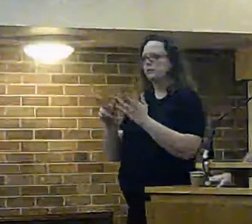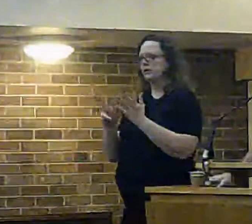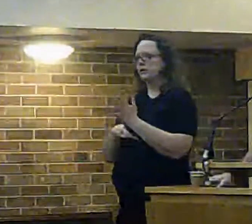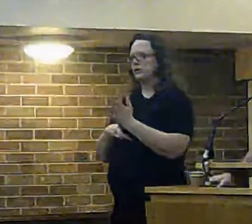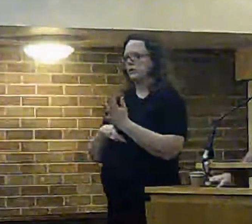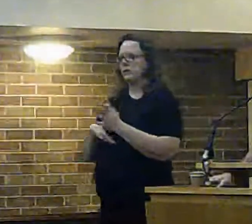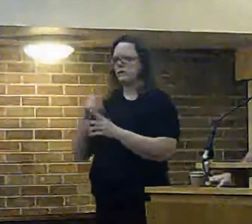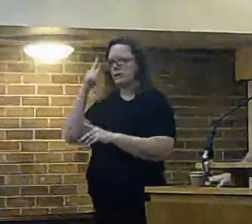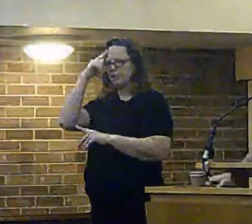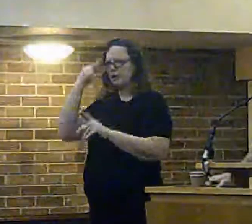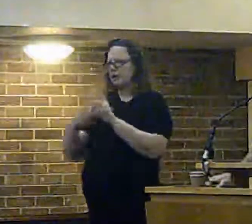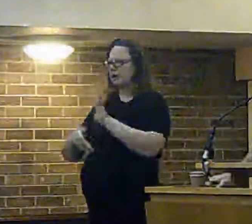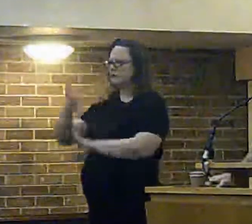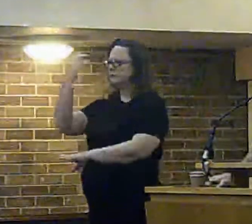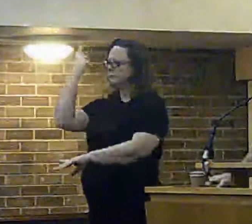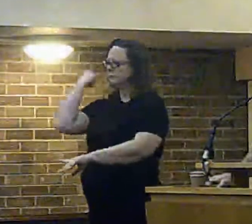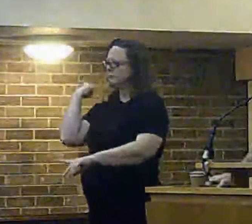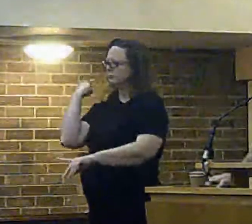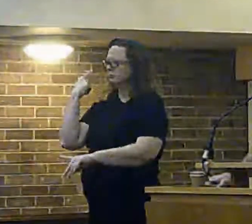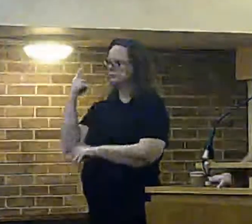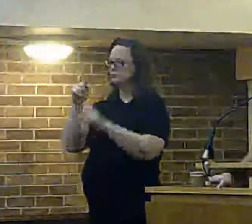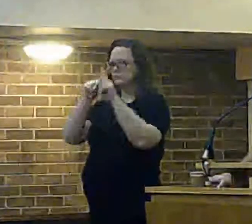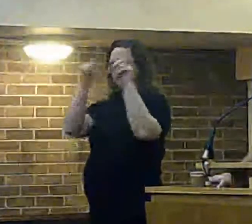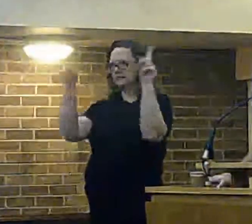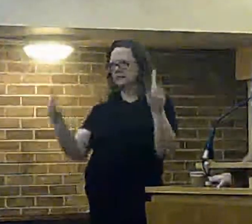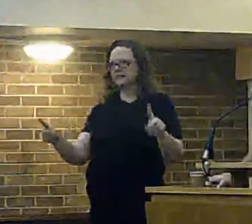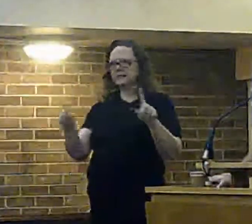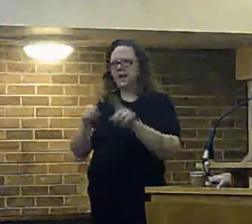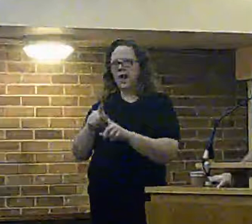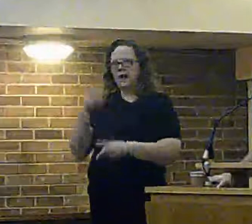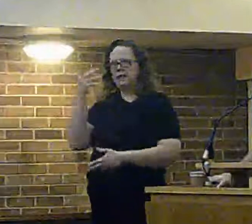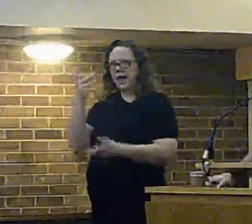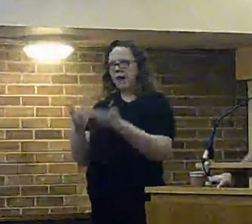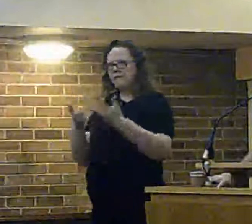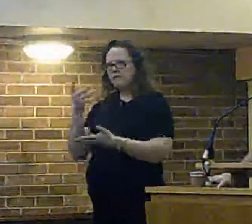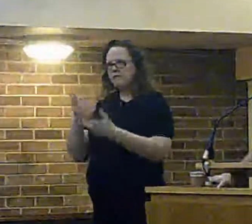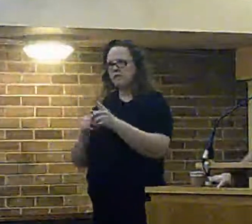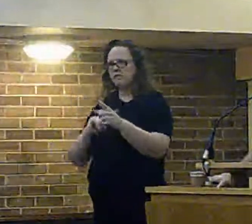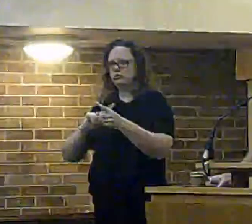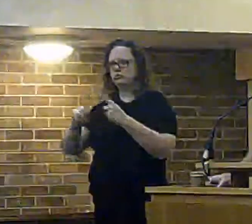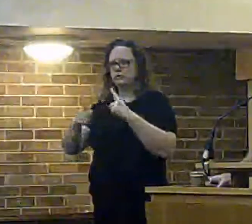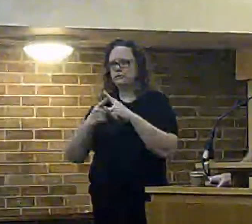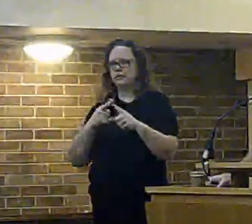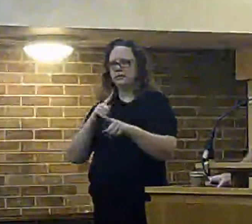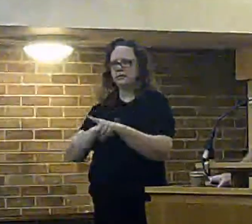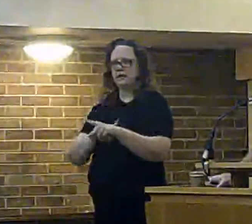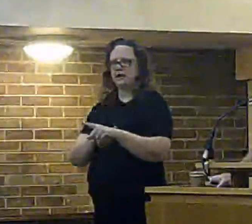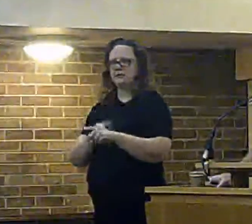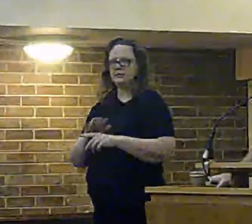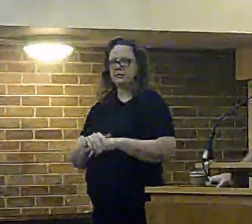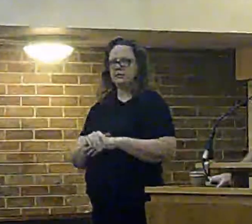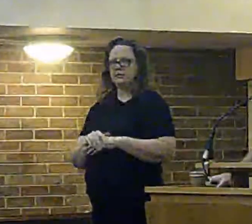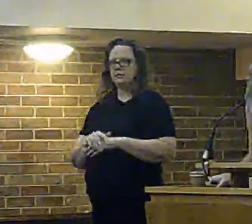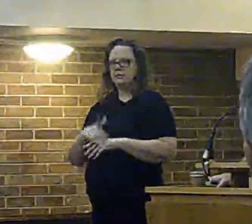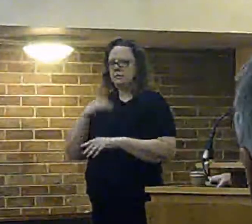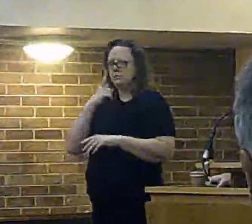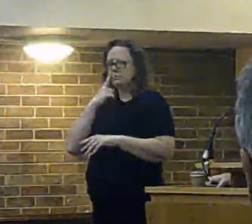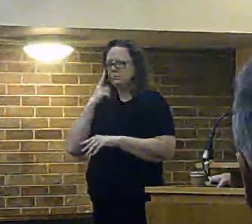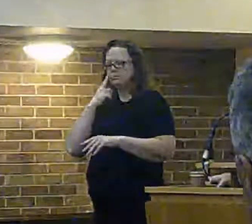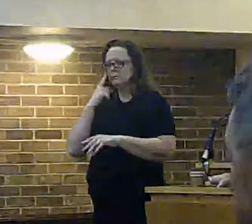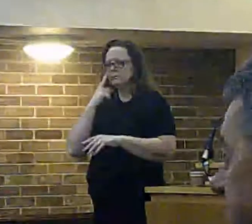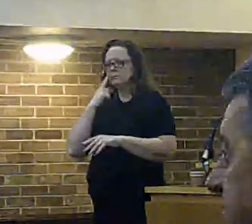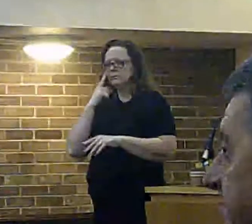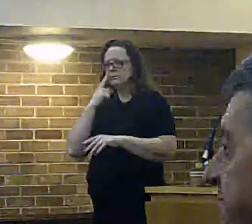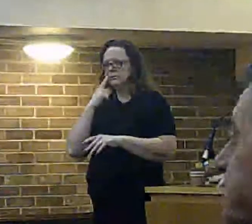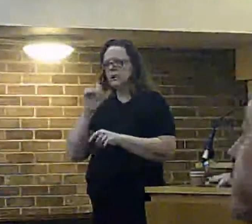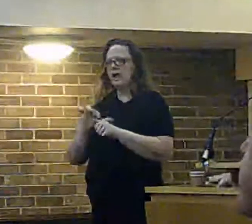slide where I had the existing average response times and then the predicted averages for the